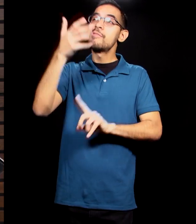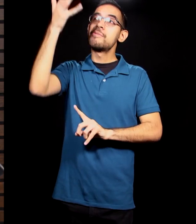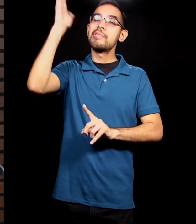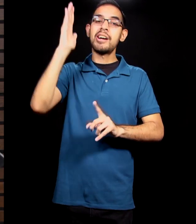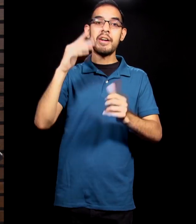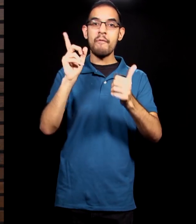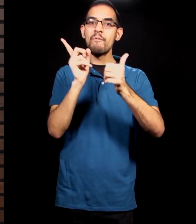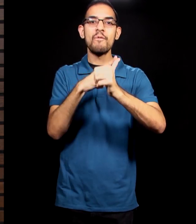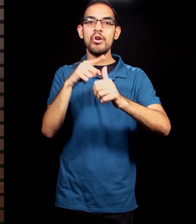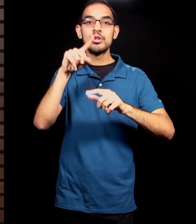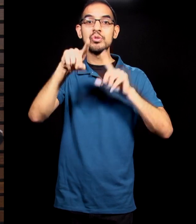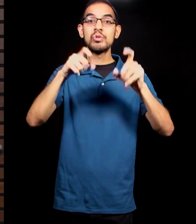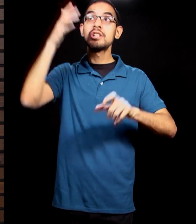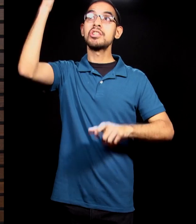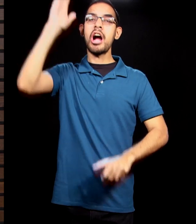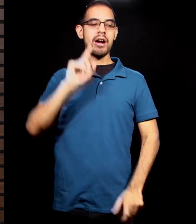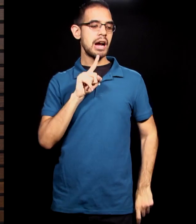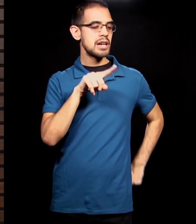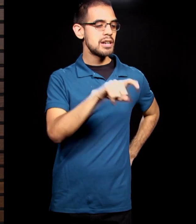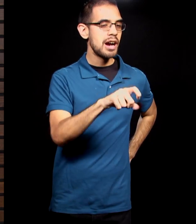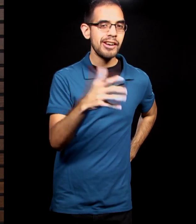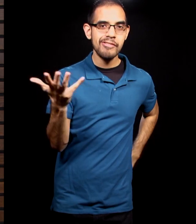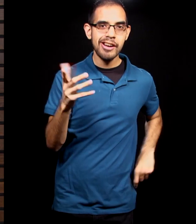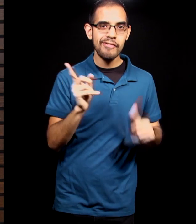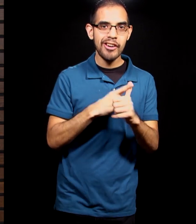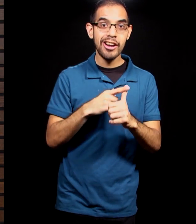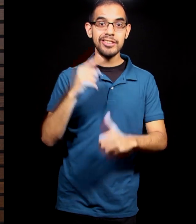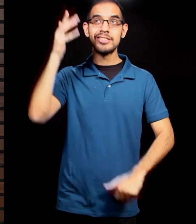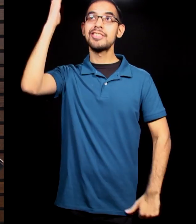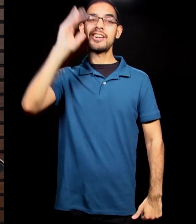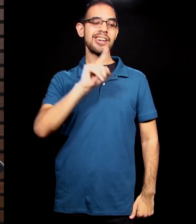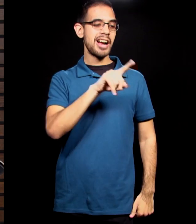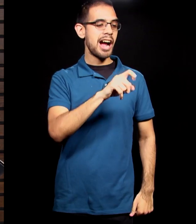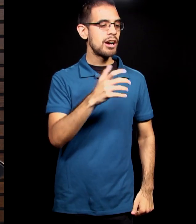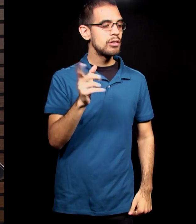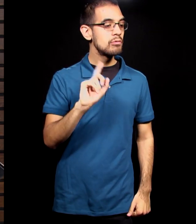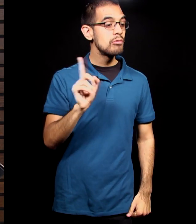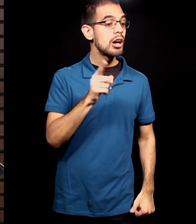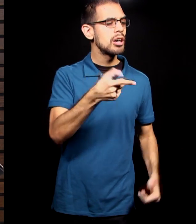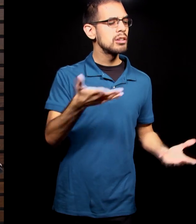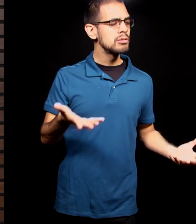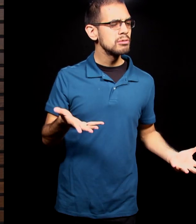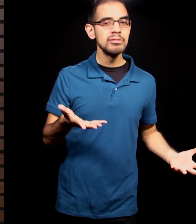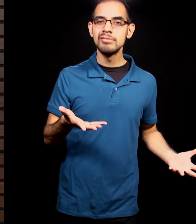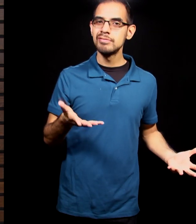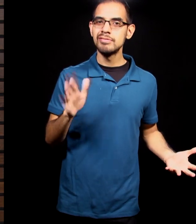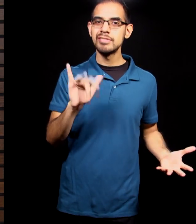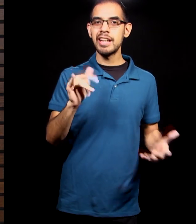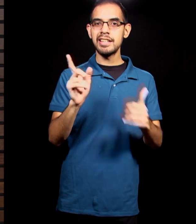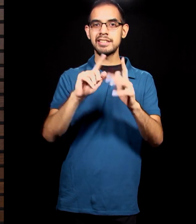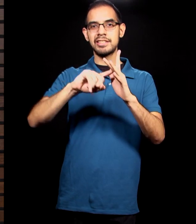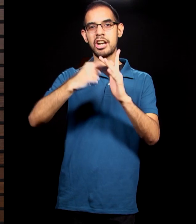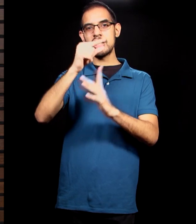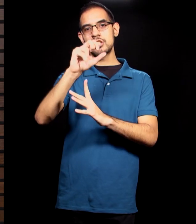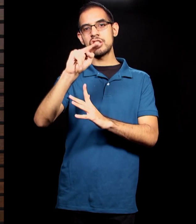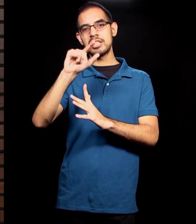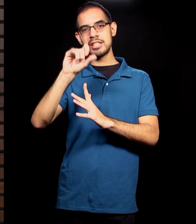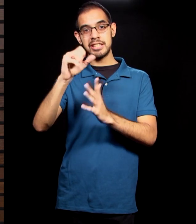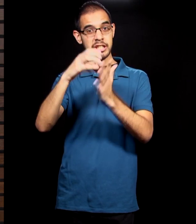question God asks, and the question is, where are you? This is what the text says in Genesis chapter 3, starting in verse 1. I'll read all the way through